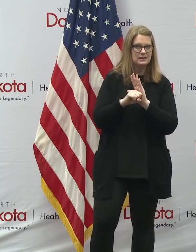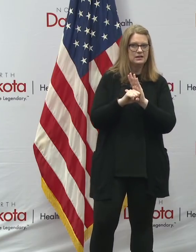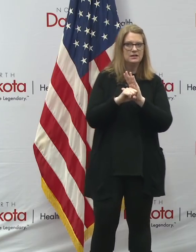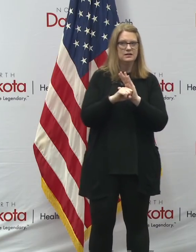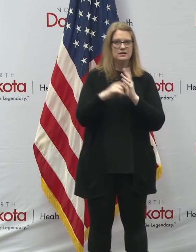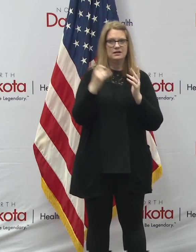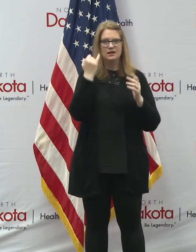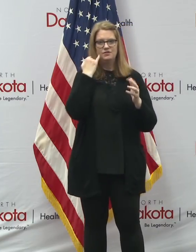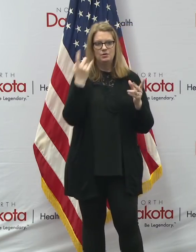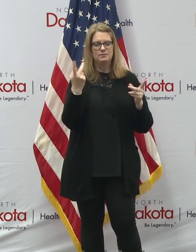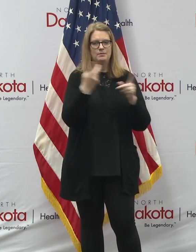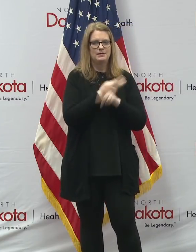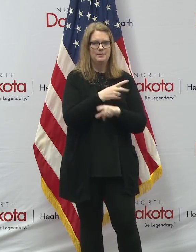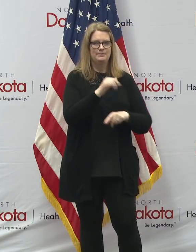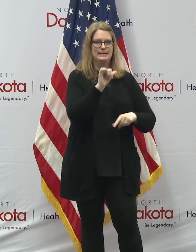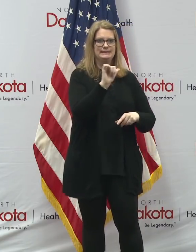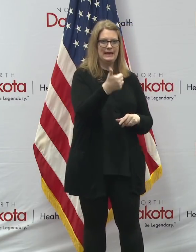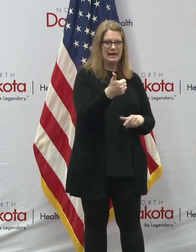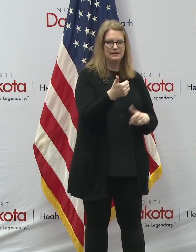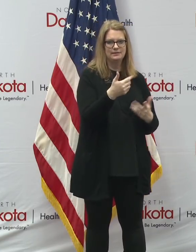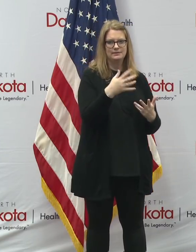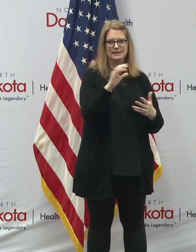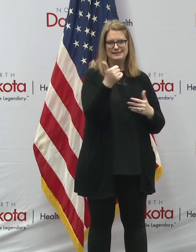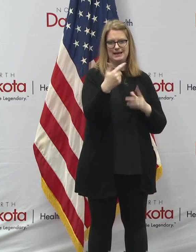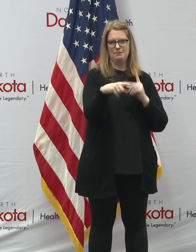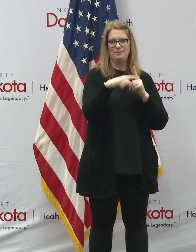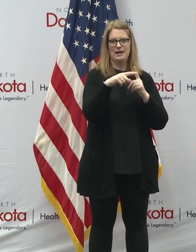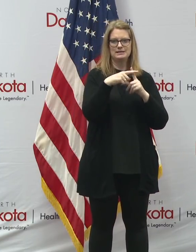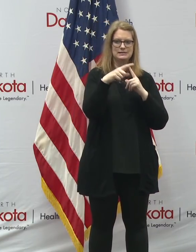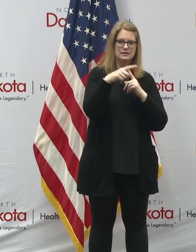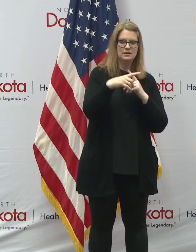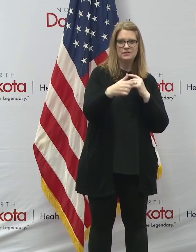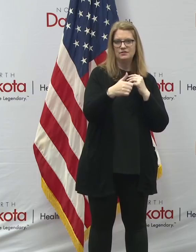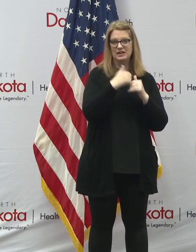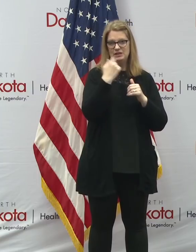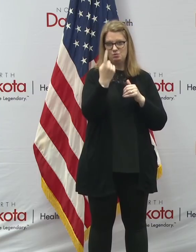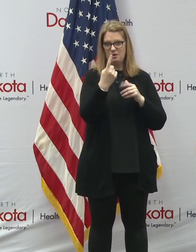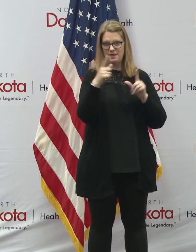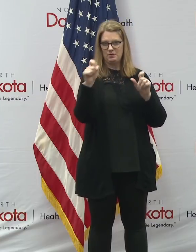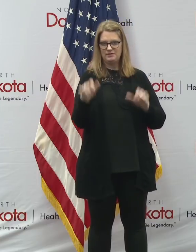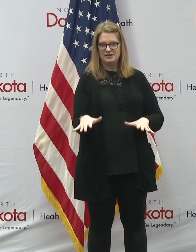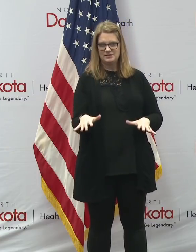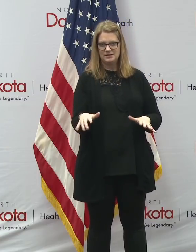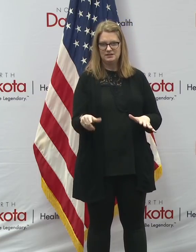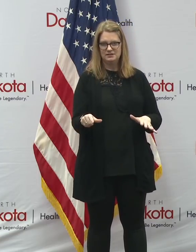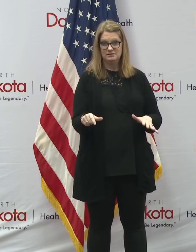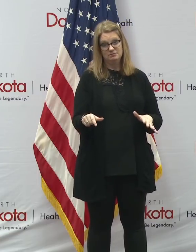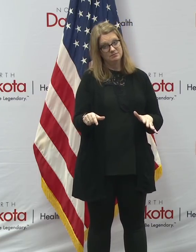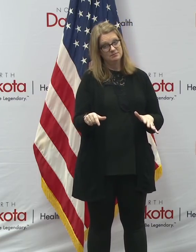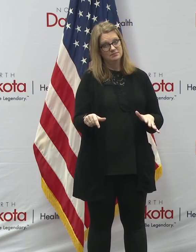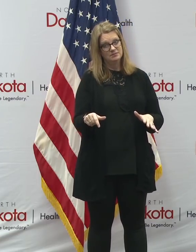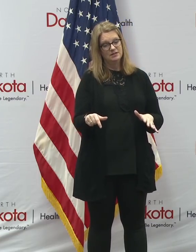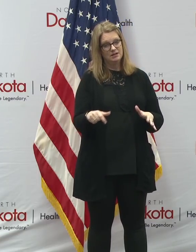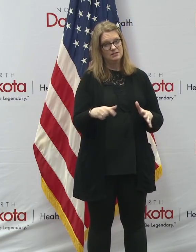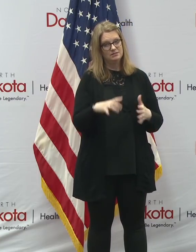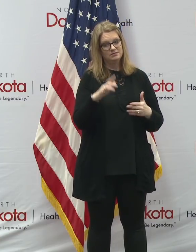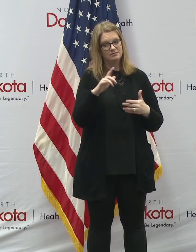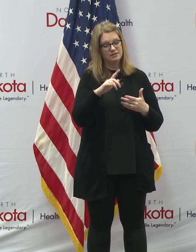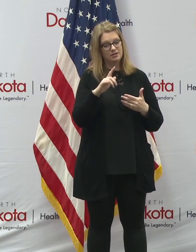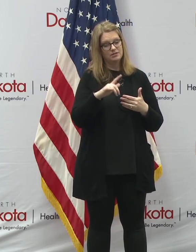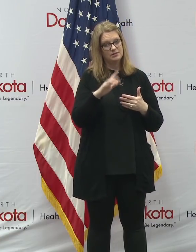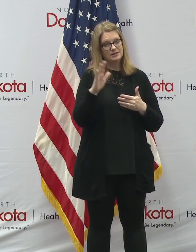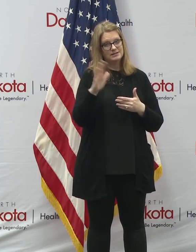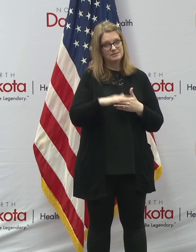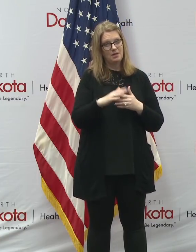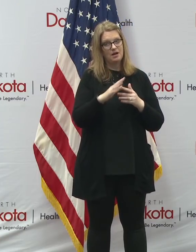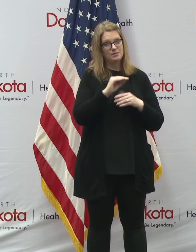you multiply by 10 and say there's 10 positives out there for every one we've tested, and you end up with a small percentage of the people who've been